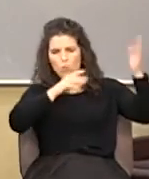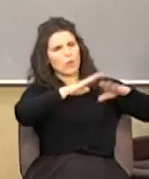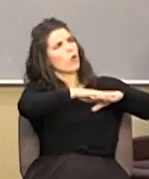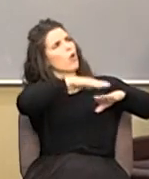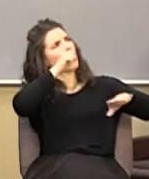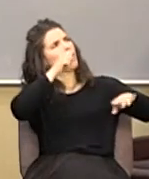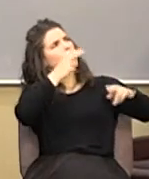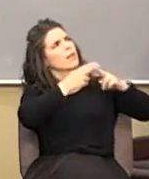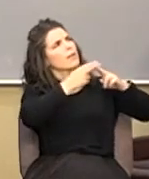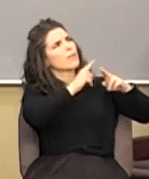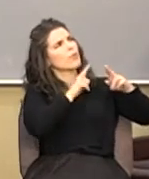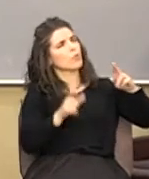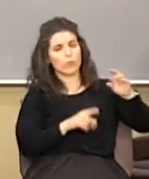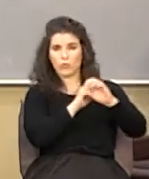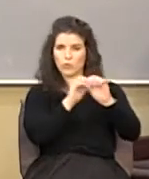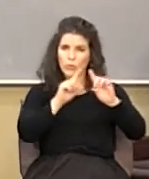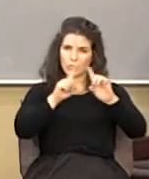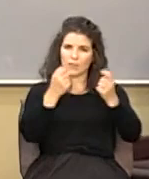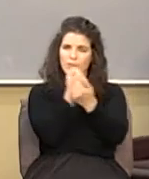Lord there's no difference in salvation